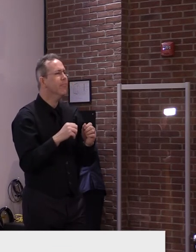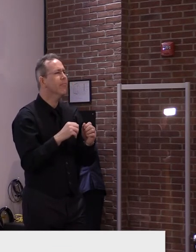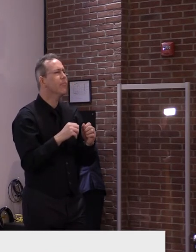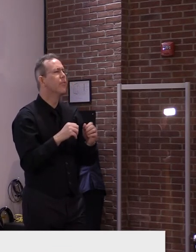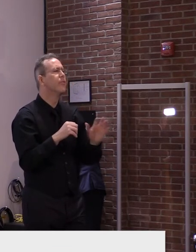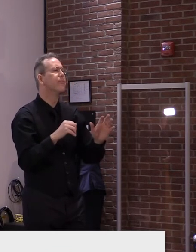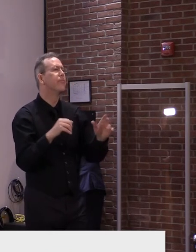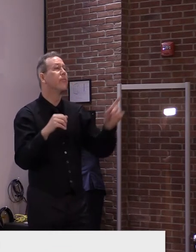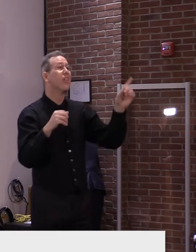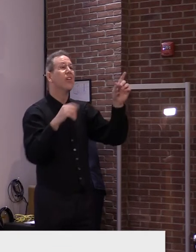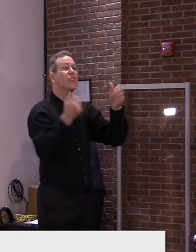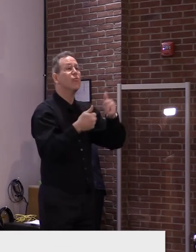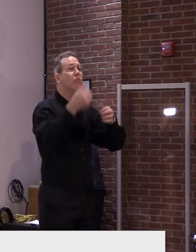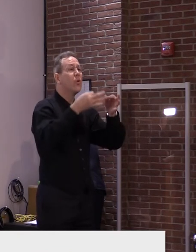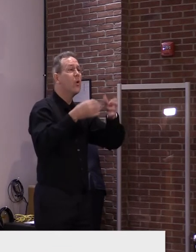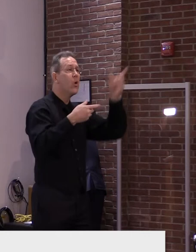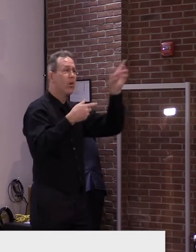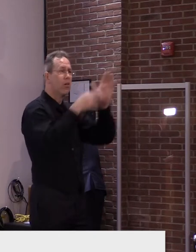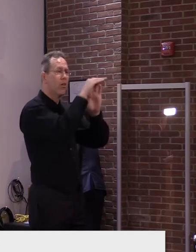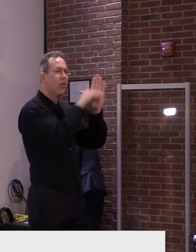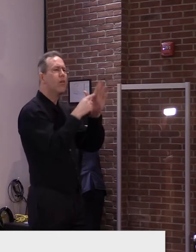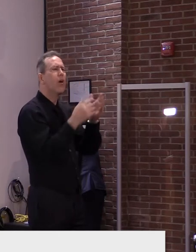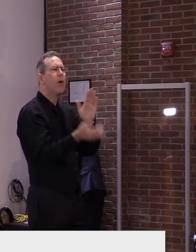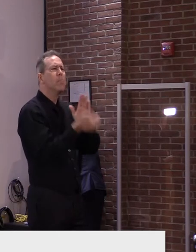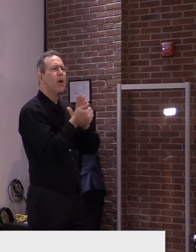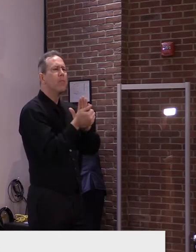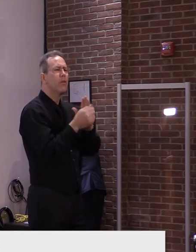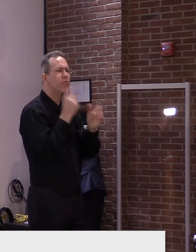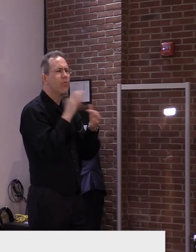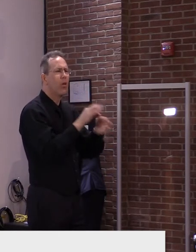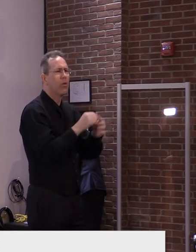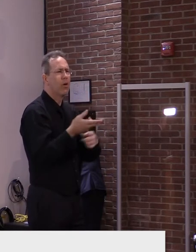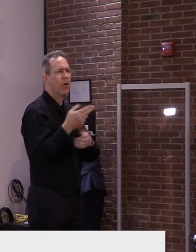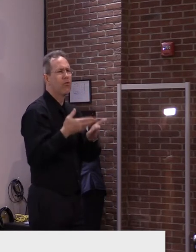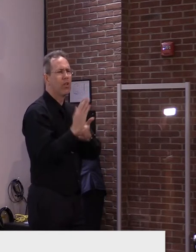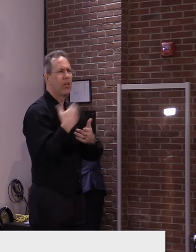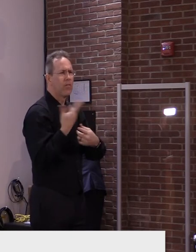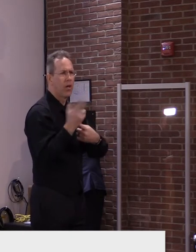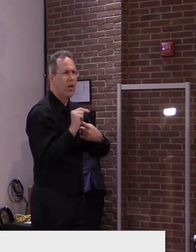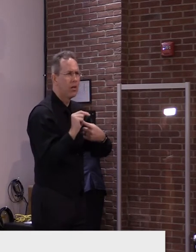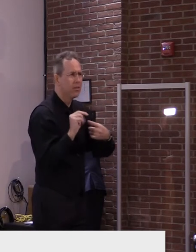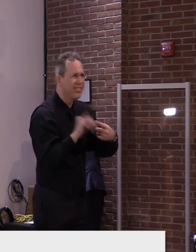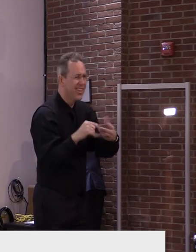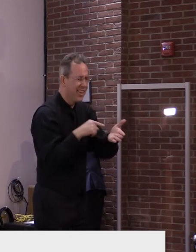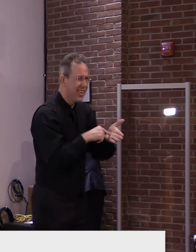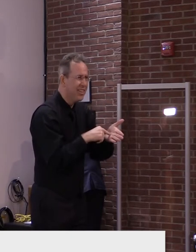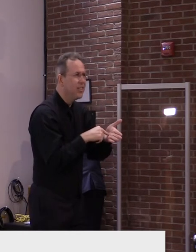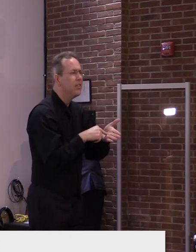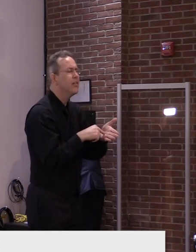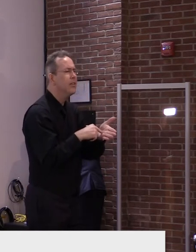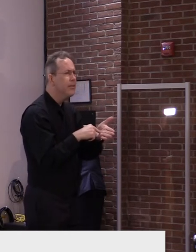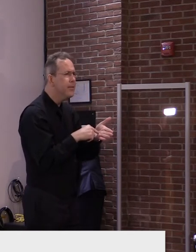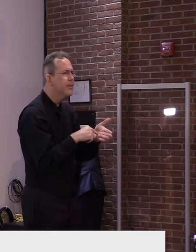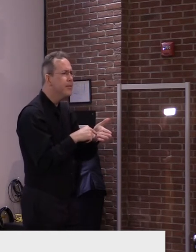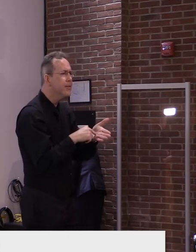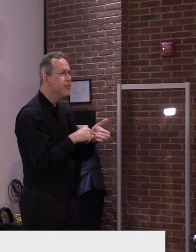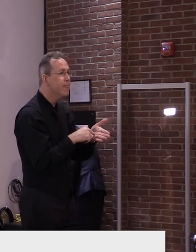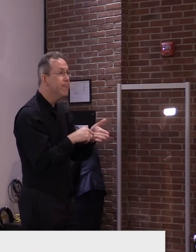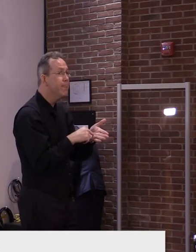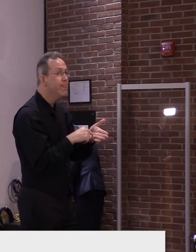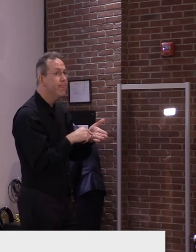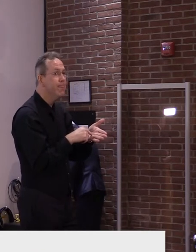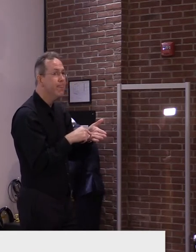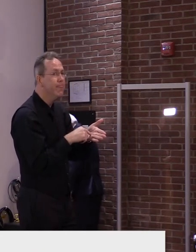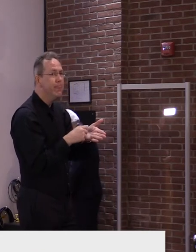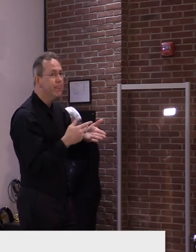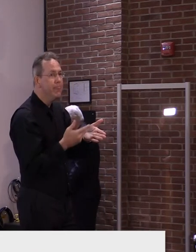law been signed in April 2018 in response to the alleged school shooting or after the school shooting plot in